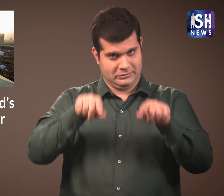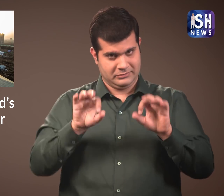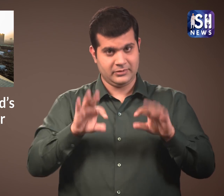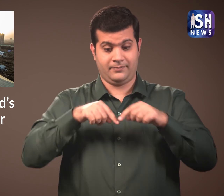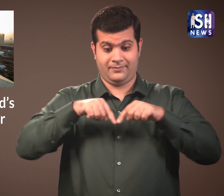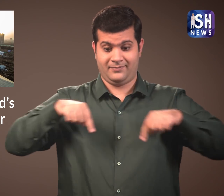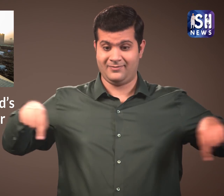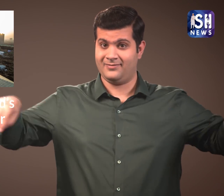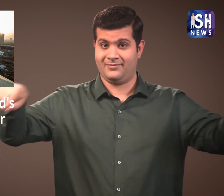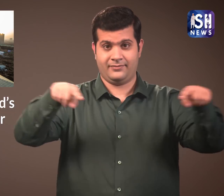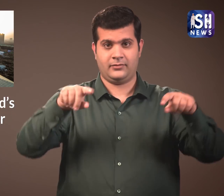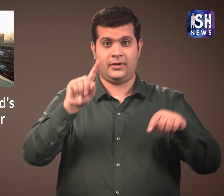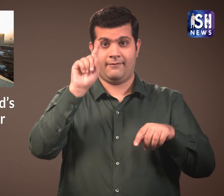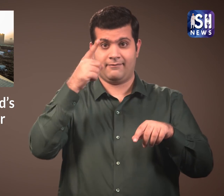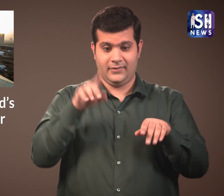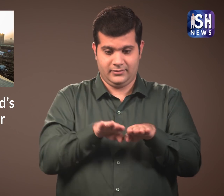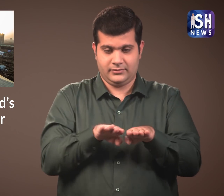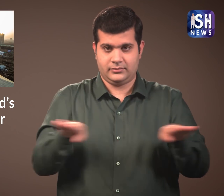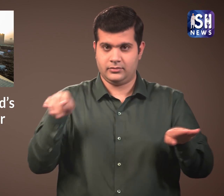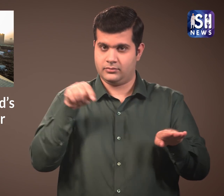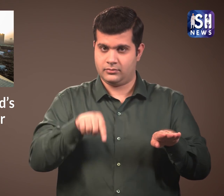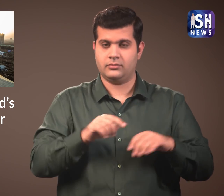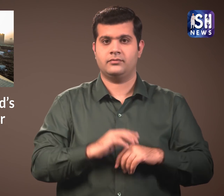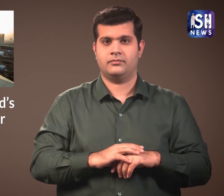The base first absorbs polluted air.